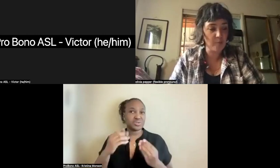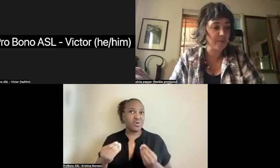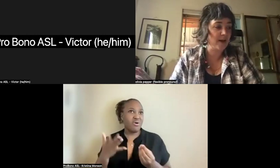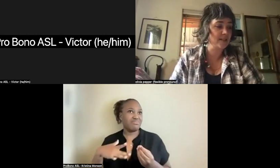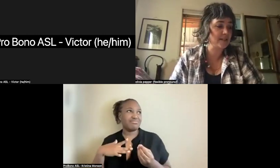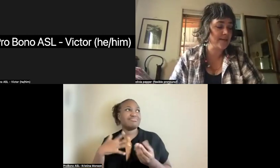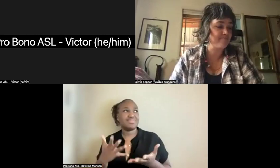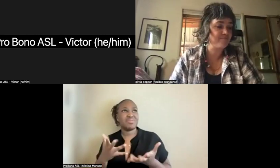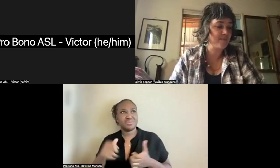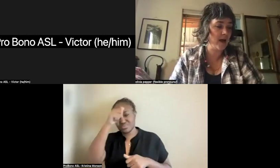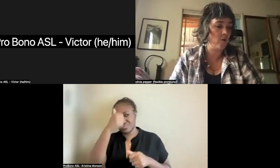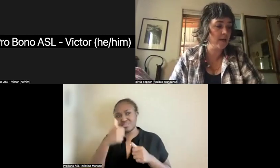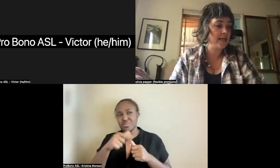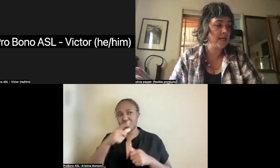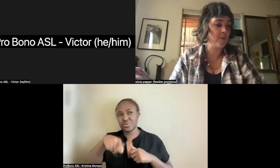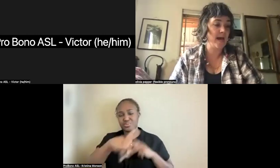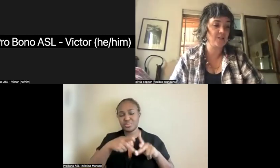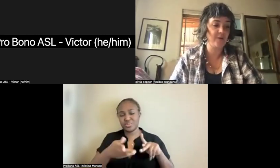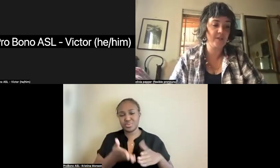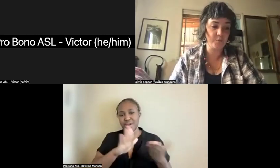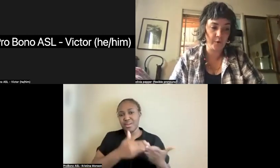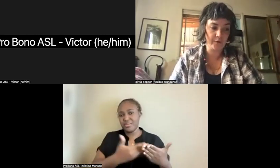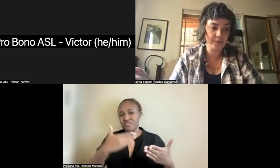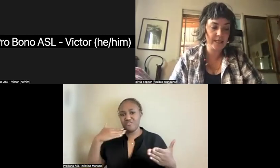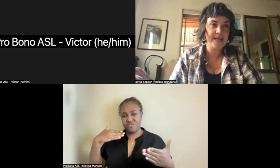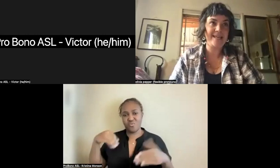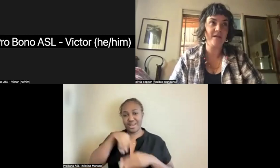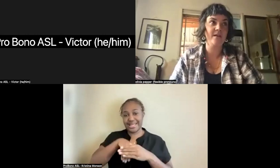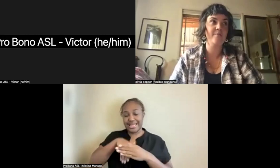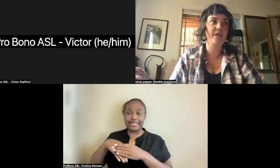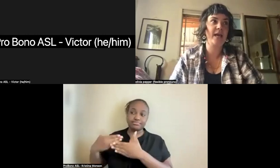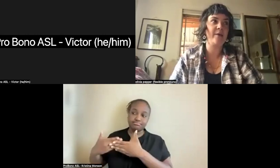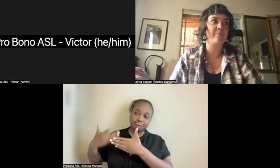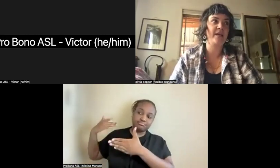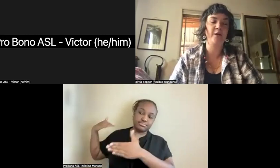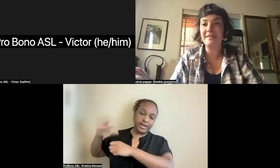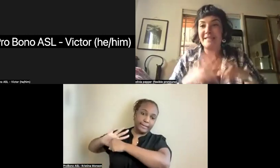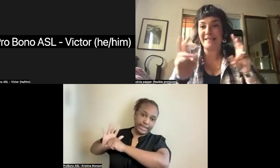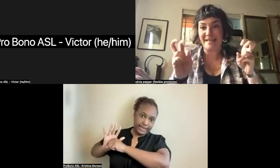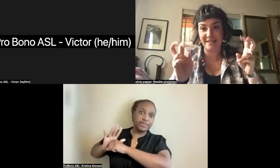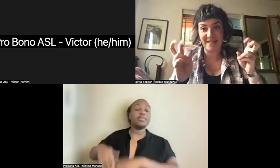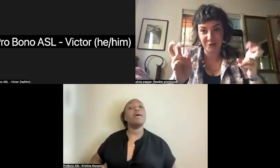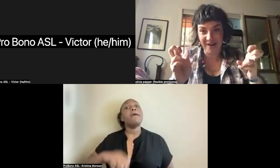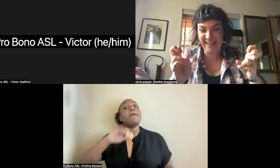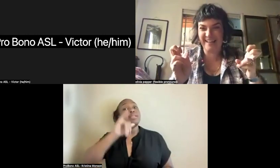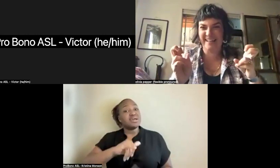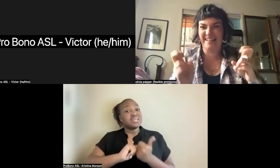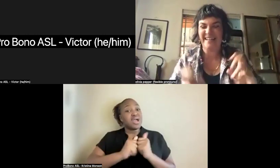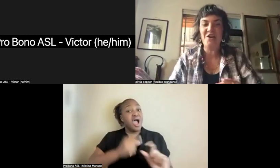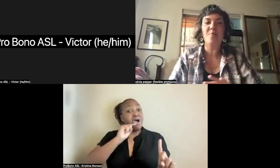about, but that is how he passed from this world. He became increasingly eccentric,